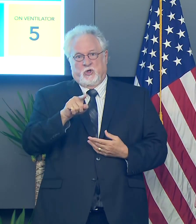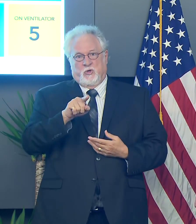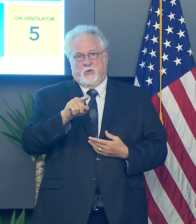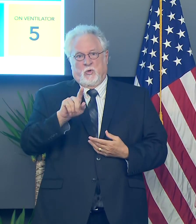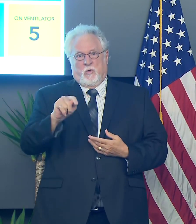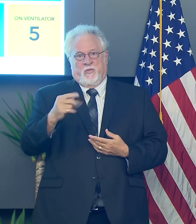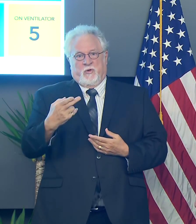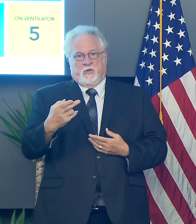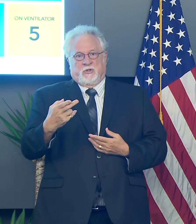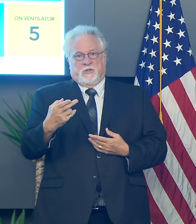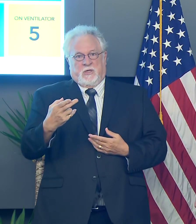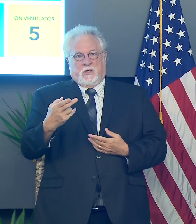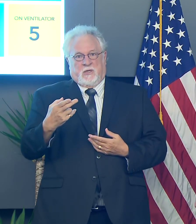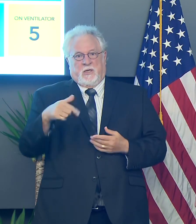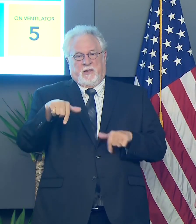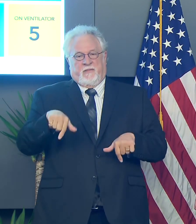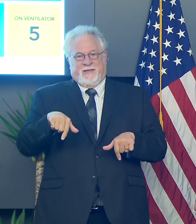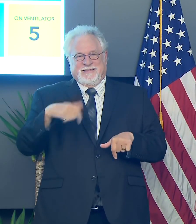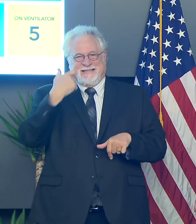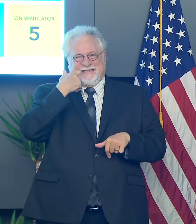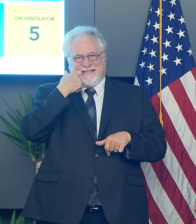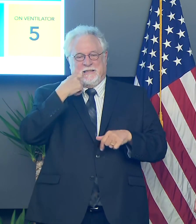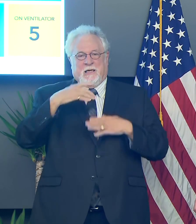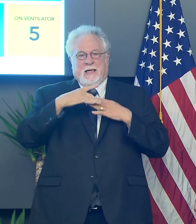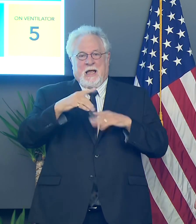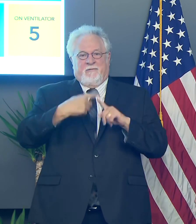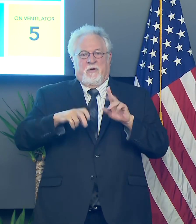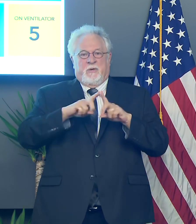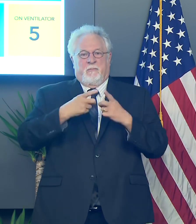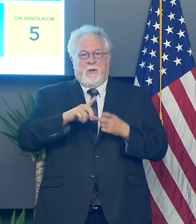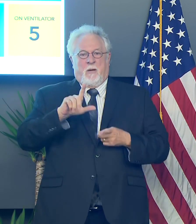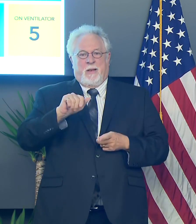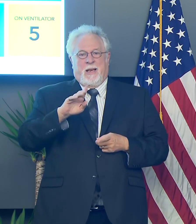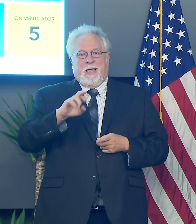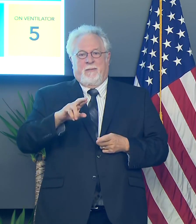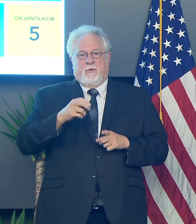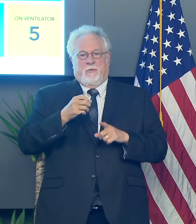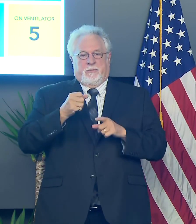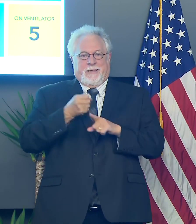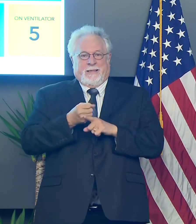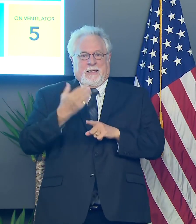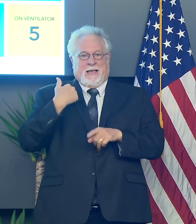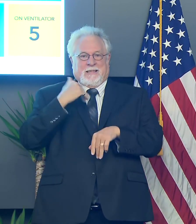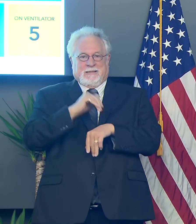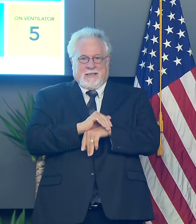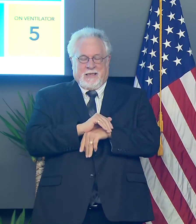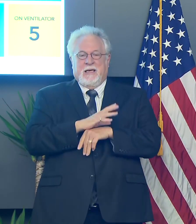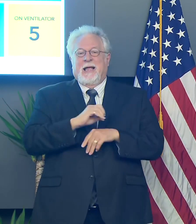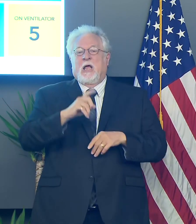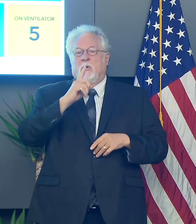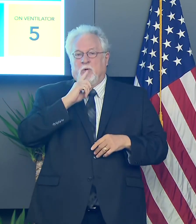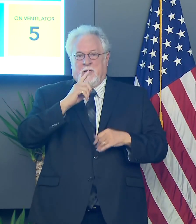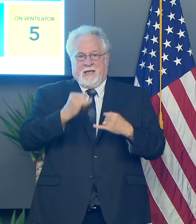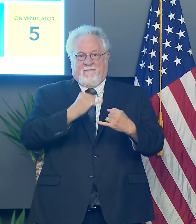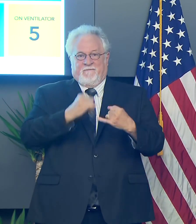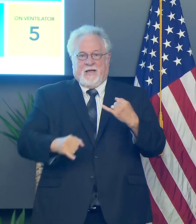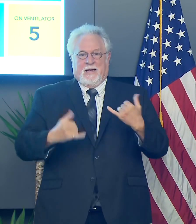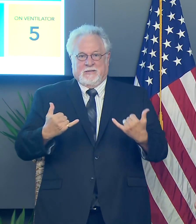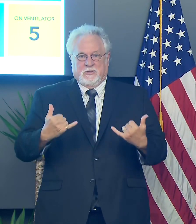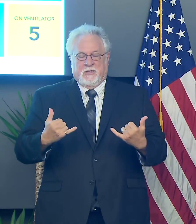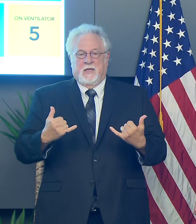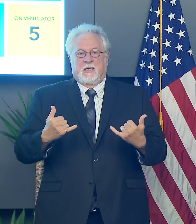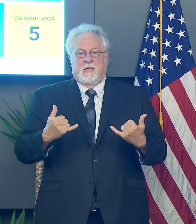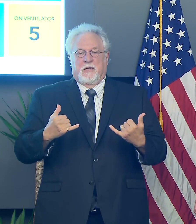on, on Thursday. Um, this most recent guidance from the Department of Labor came out last night and, and it was actually finalized today,